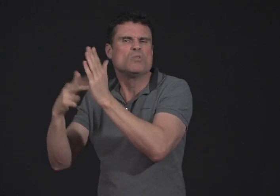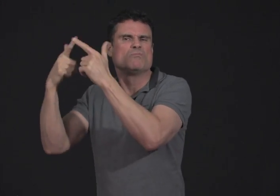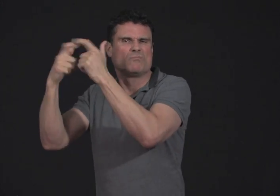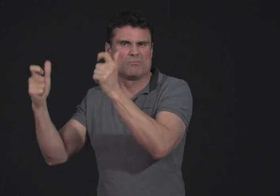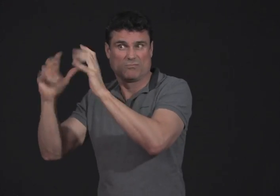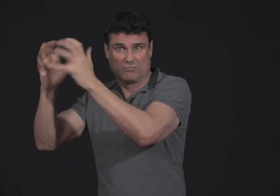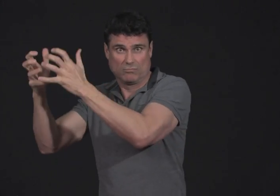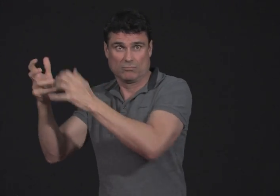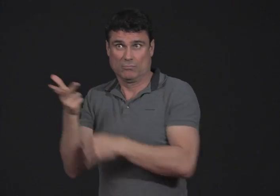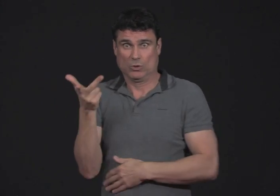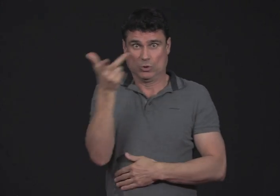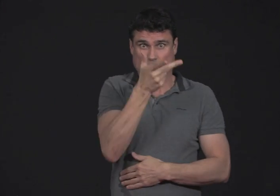lawmakers.